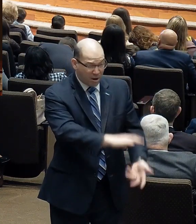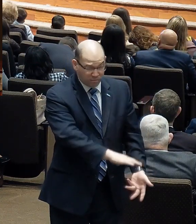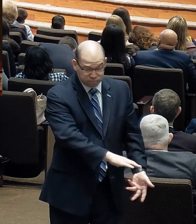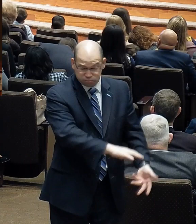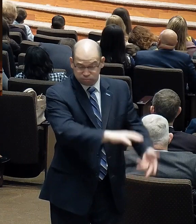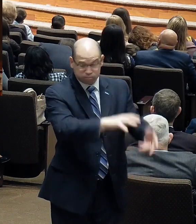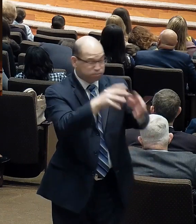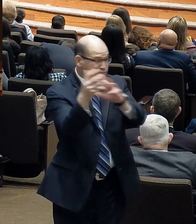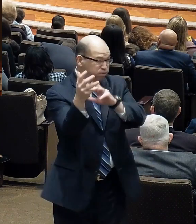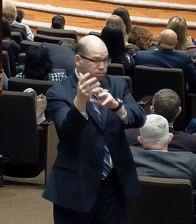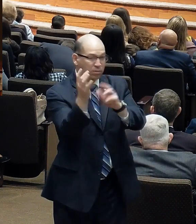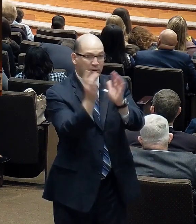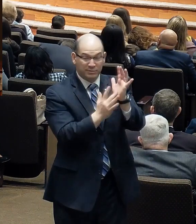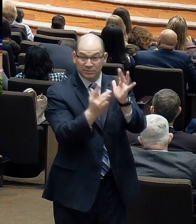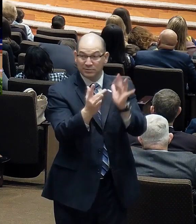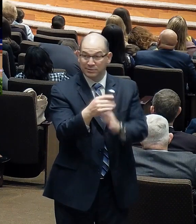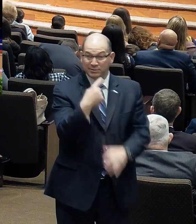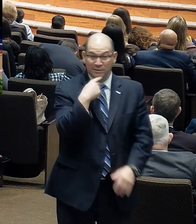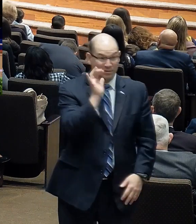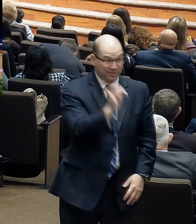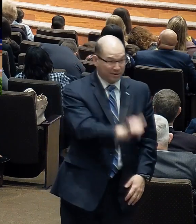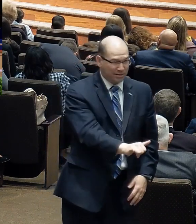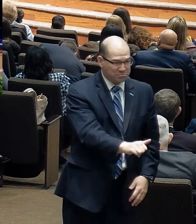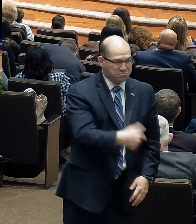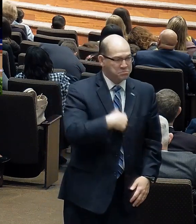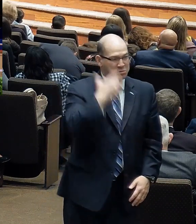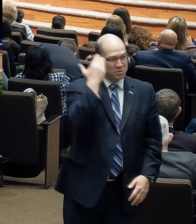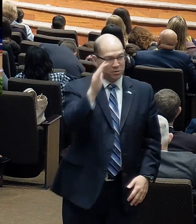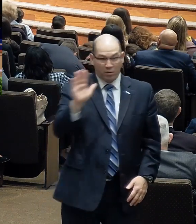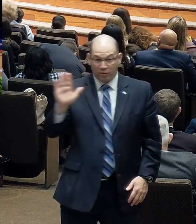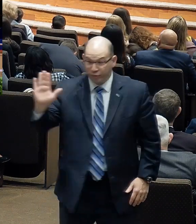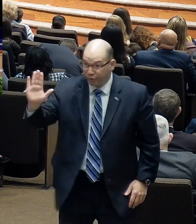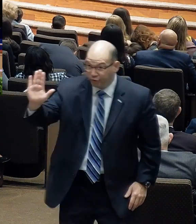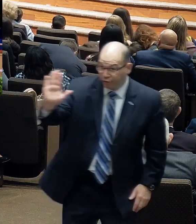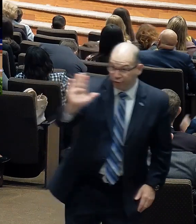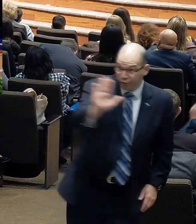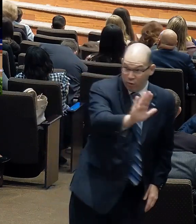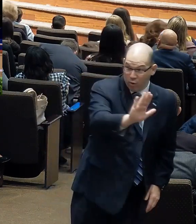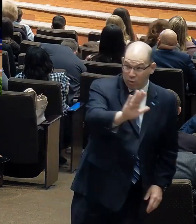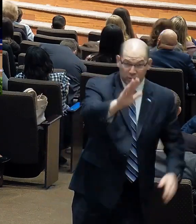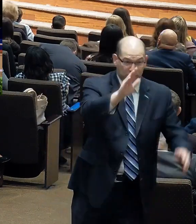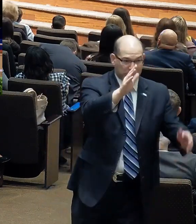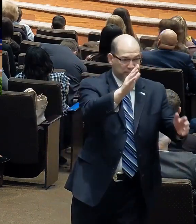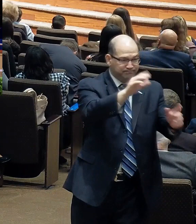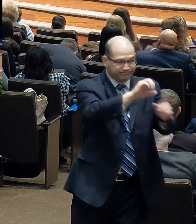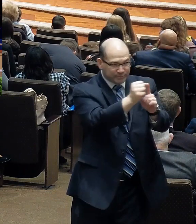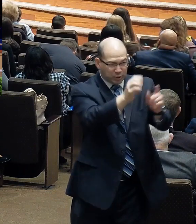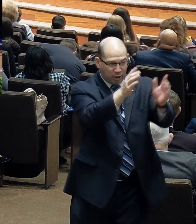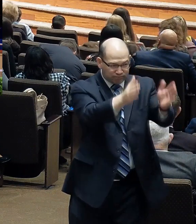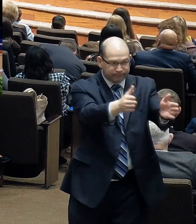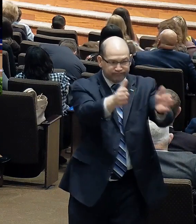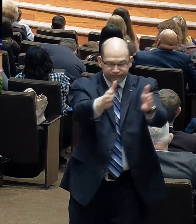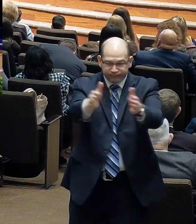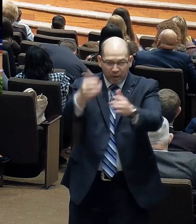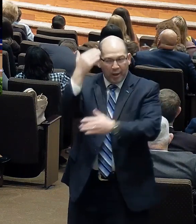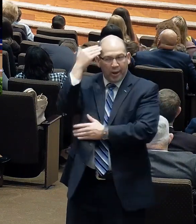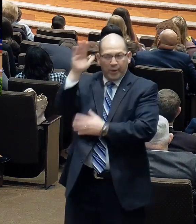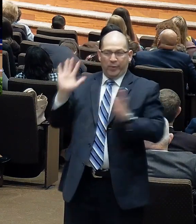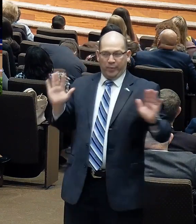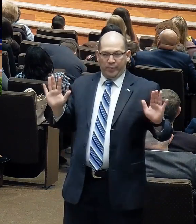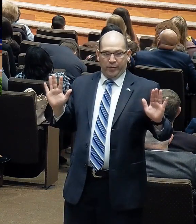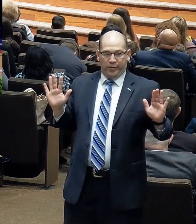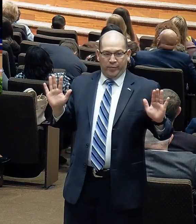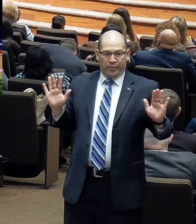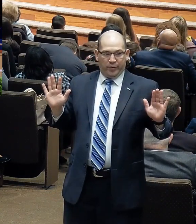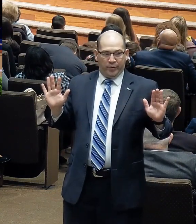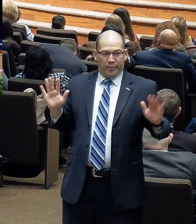along those lines. And I don't know the needs that are represented in this room, and I don't know the trials that are here. I don't know for the members of, I know of